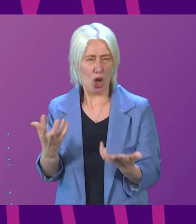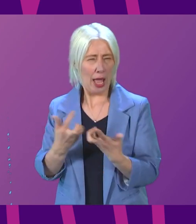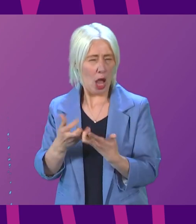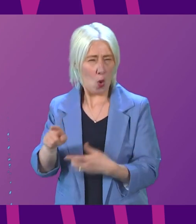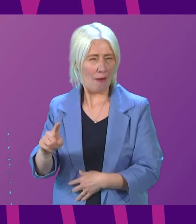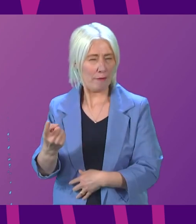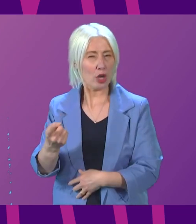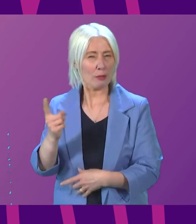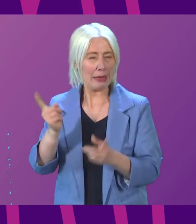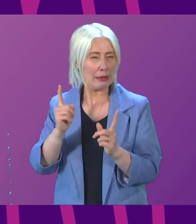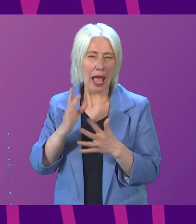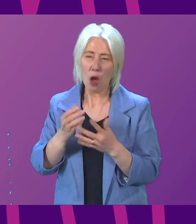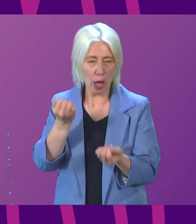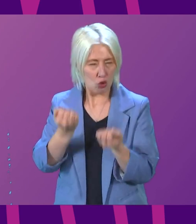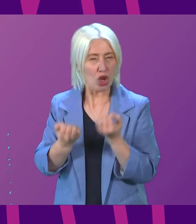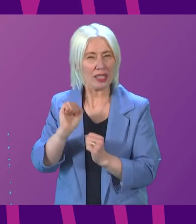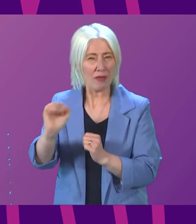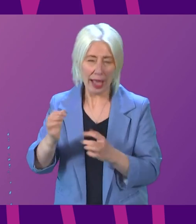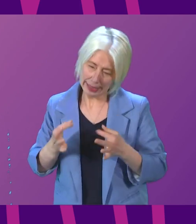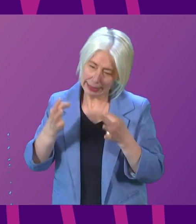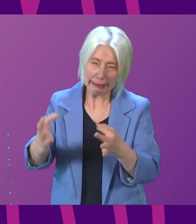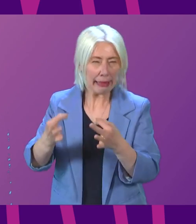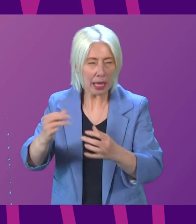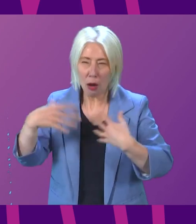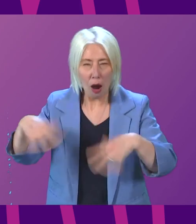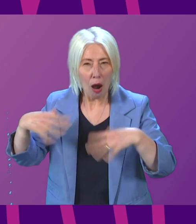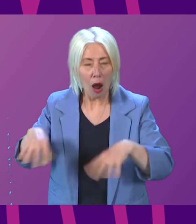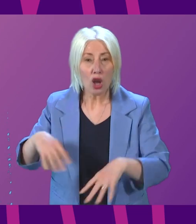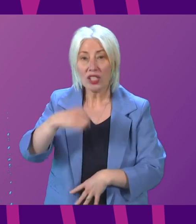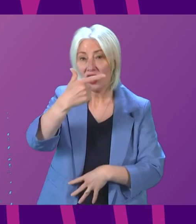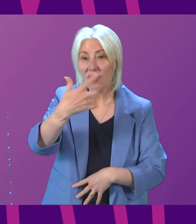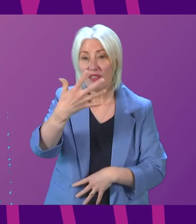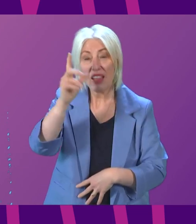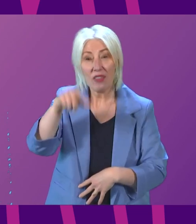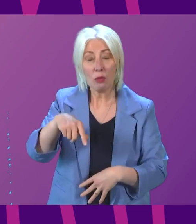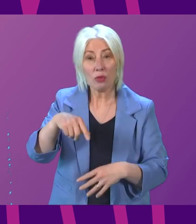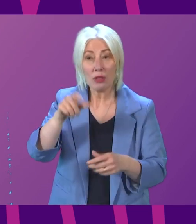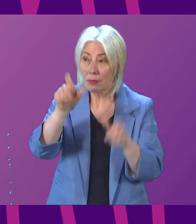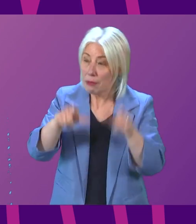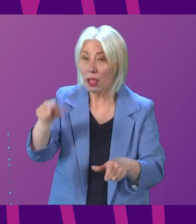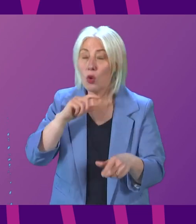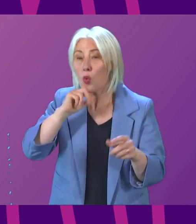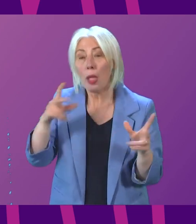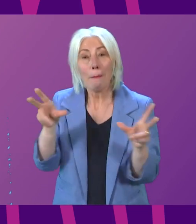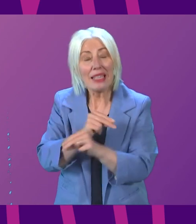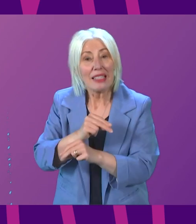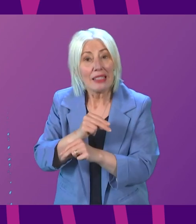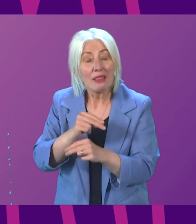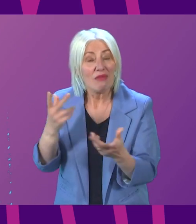First Minister justify this astonishing delay to the 75,000 Scots who will miss out forever?